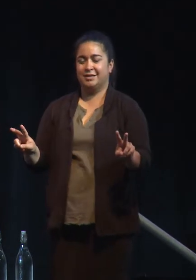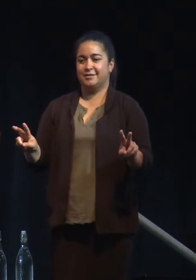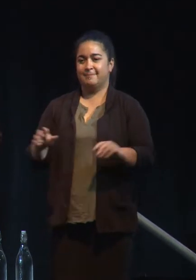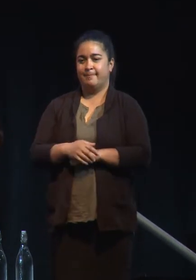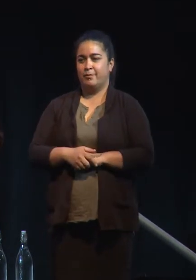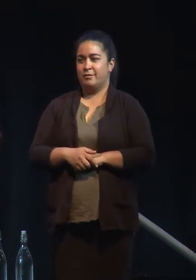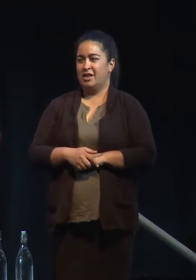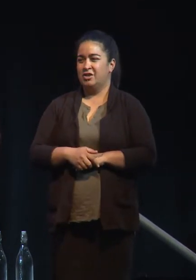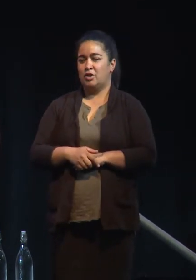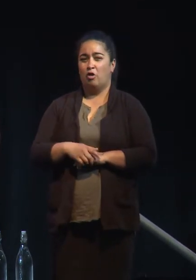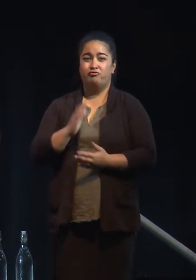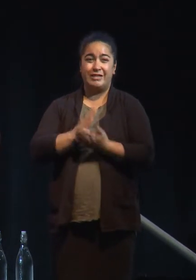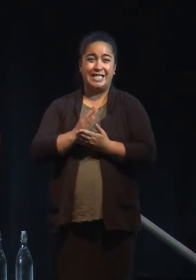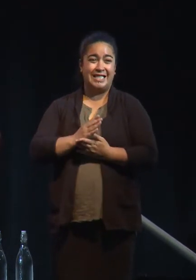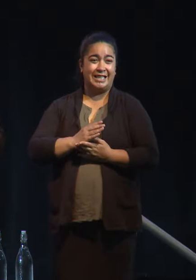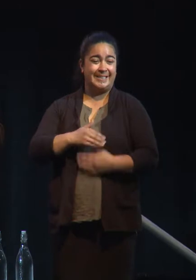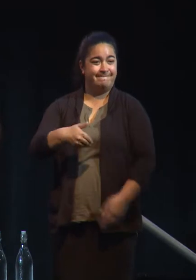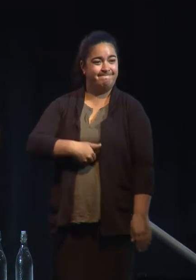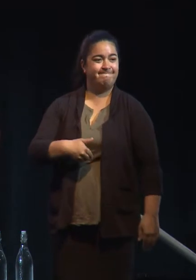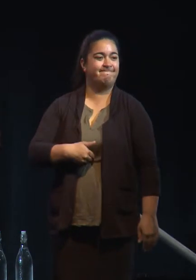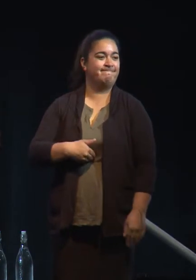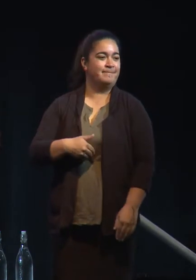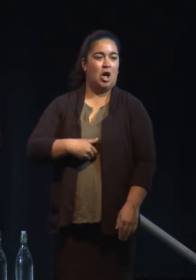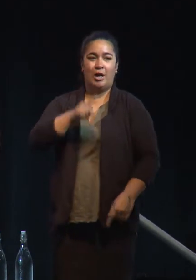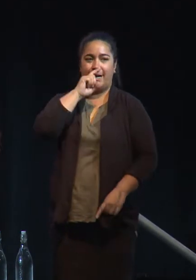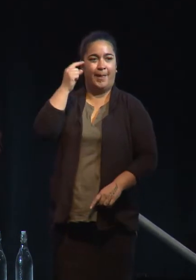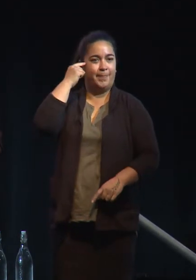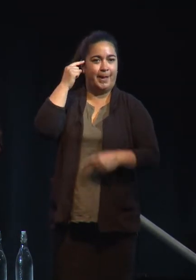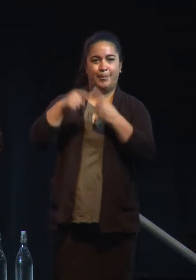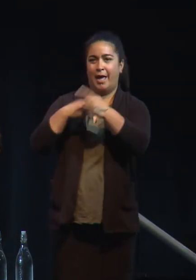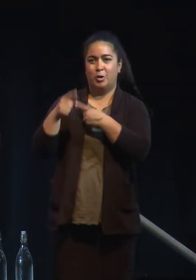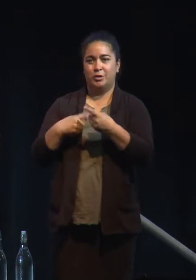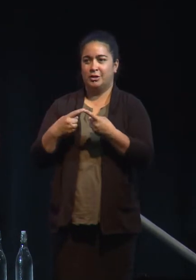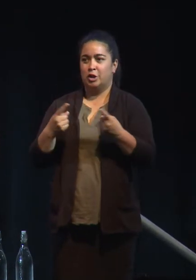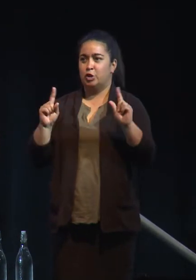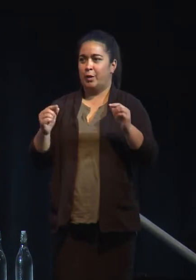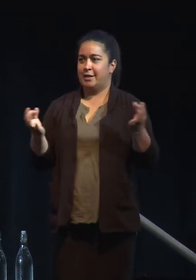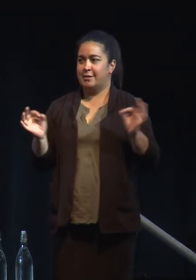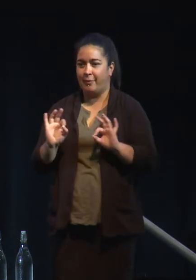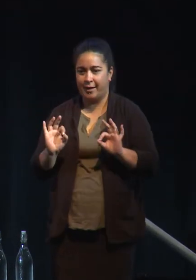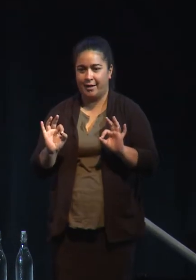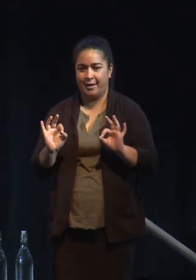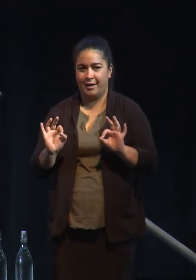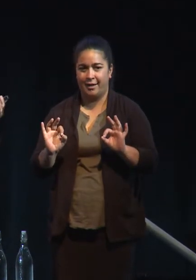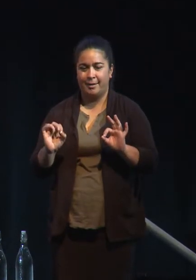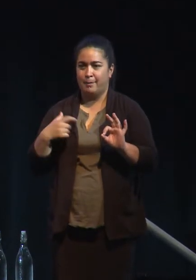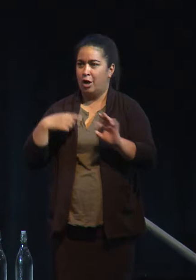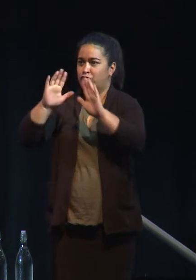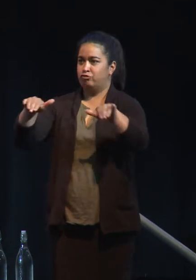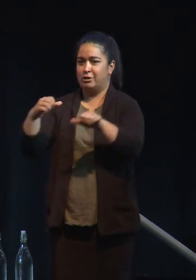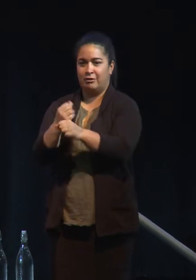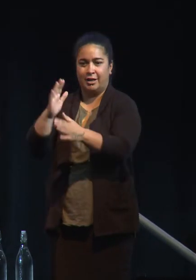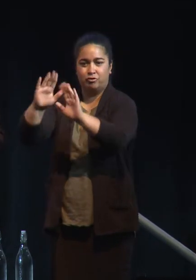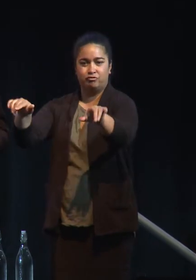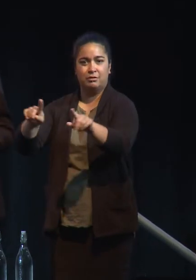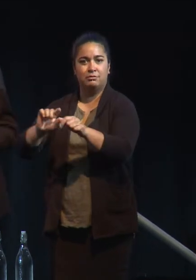not doing everything that we can do to not leave that world to our children and our grandchildren. And the handwriting is